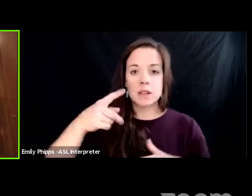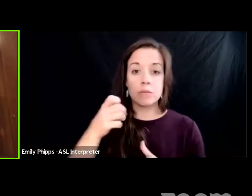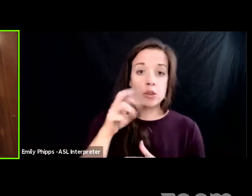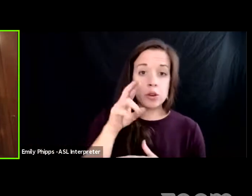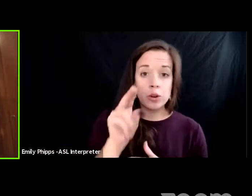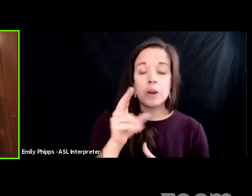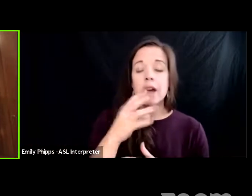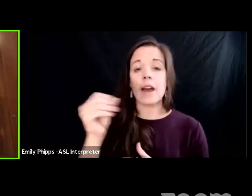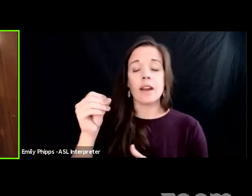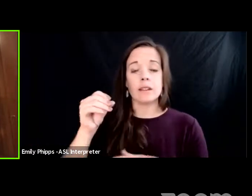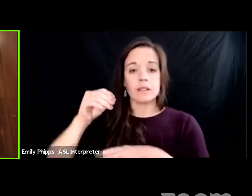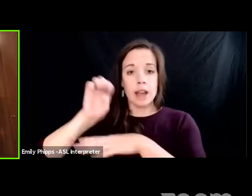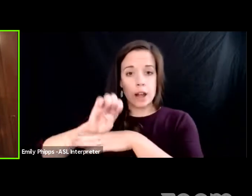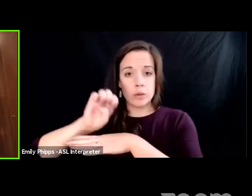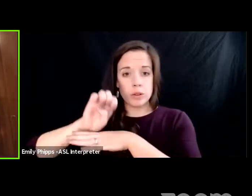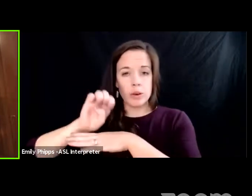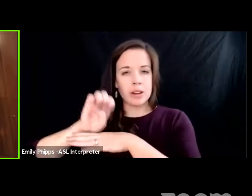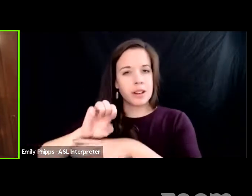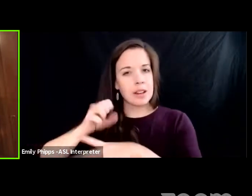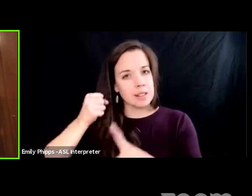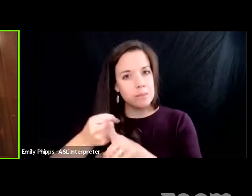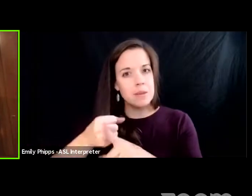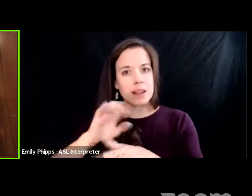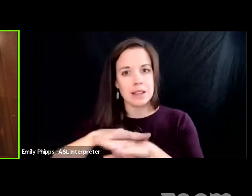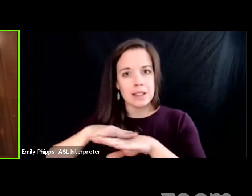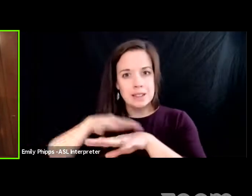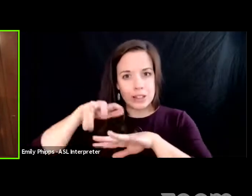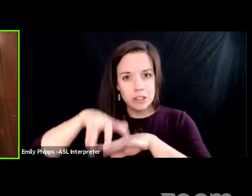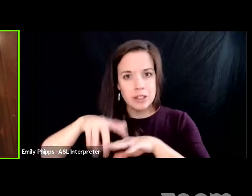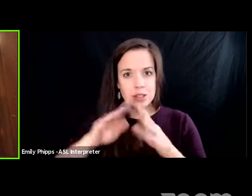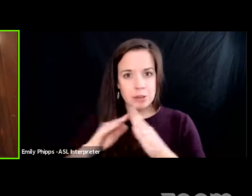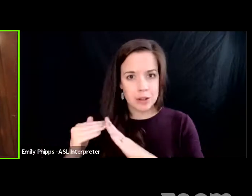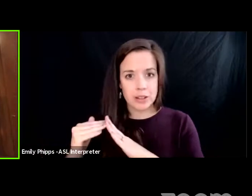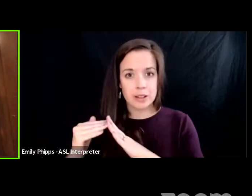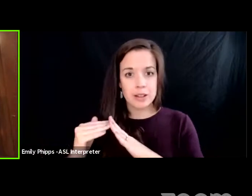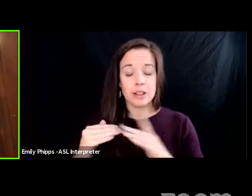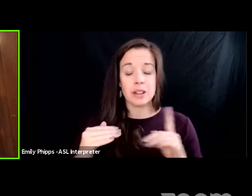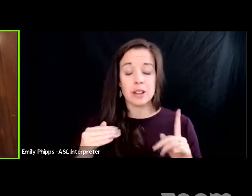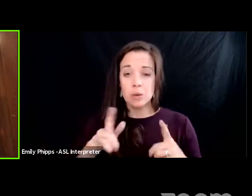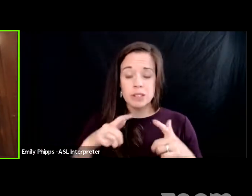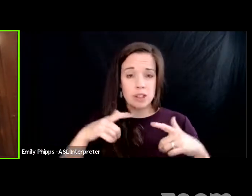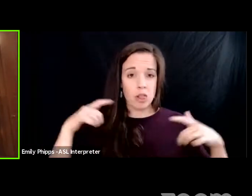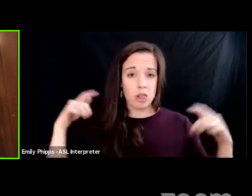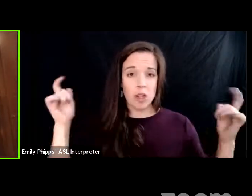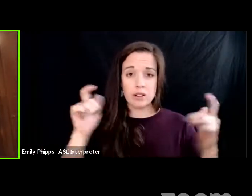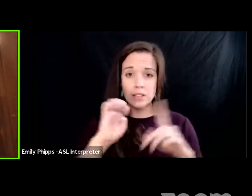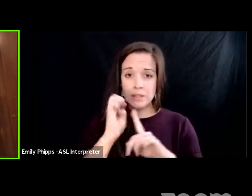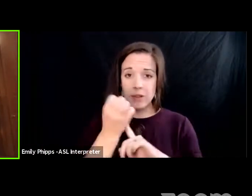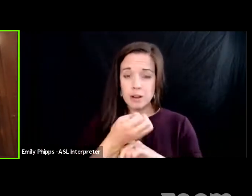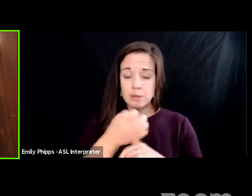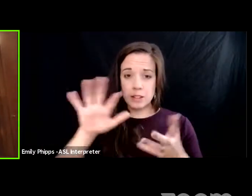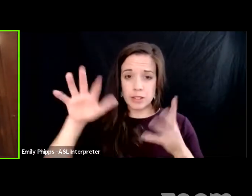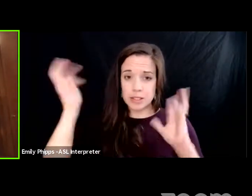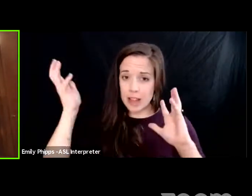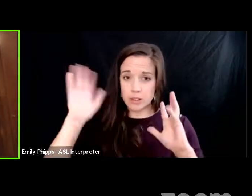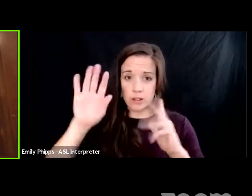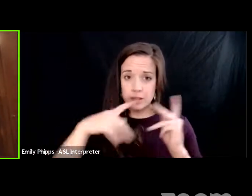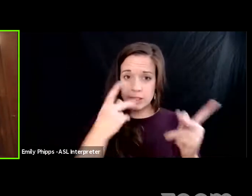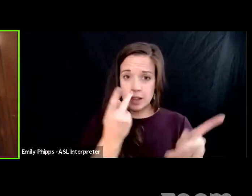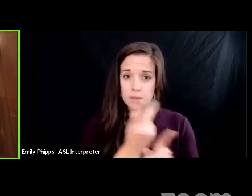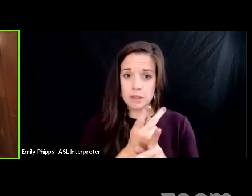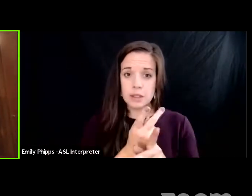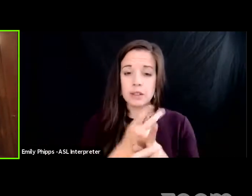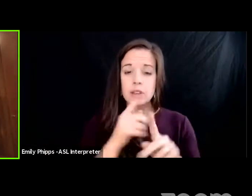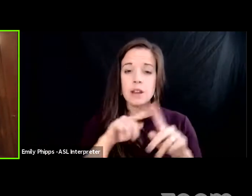and it's important not only because it was the largest environmental disaster of its type but the